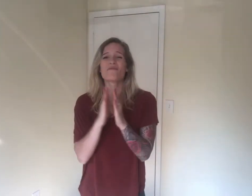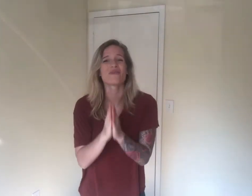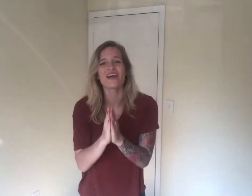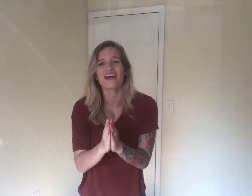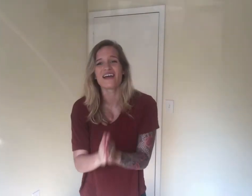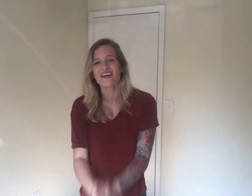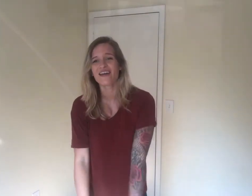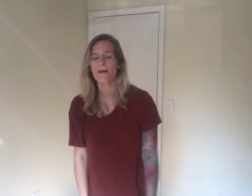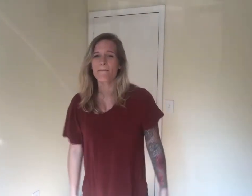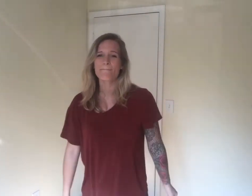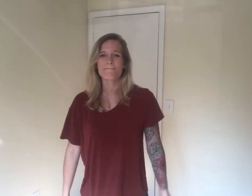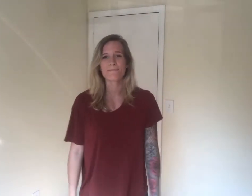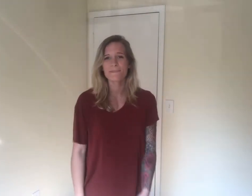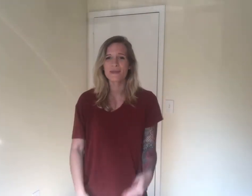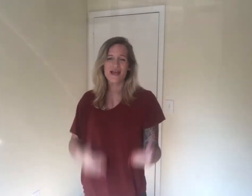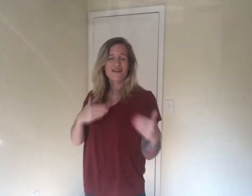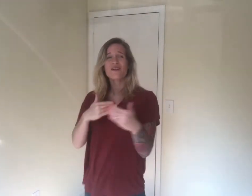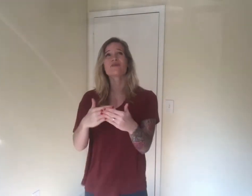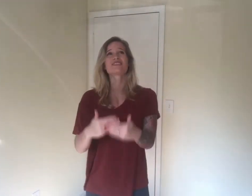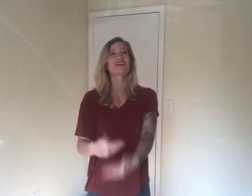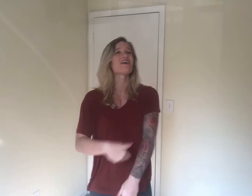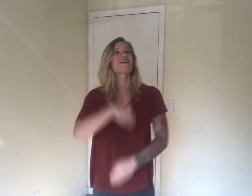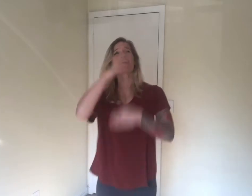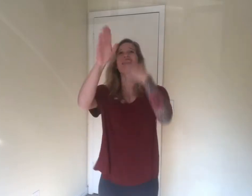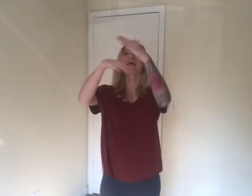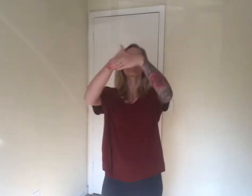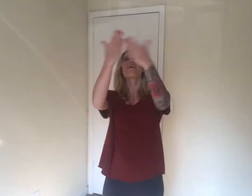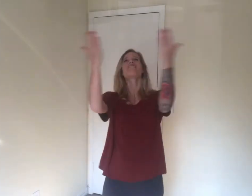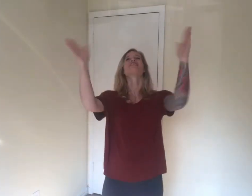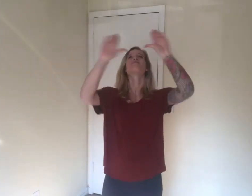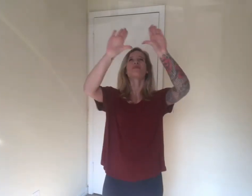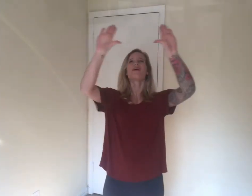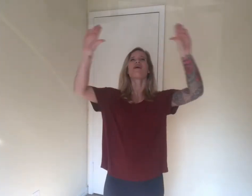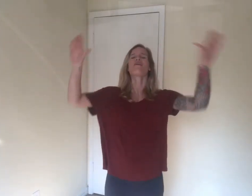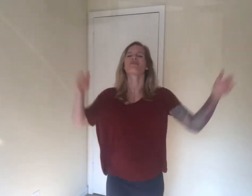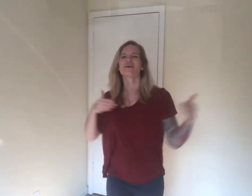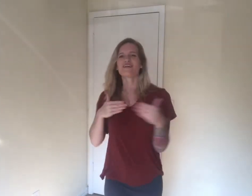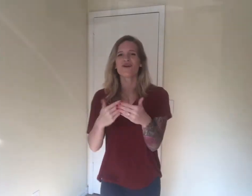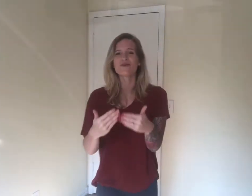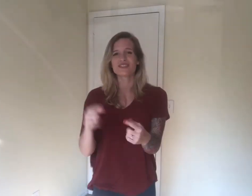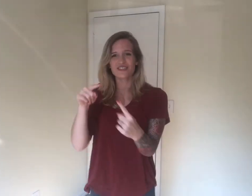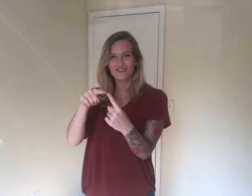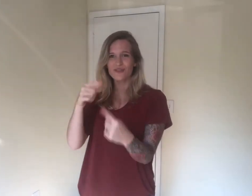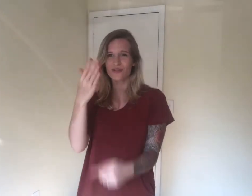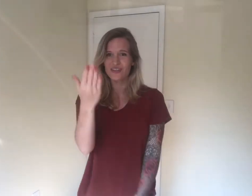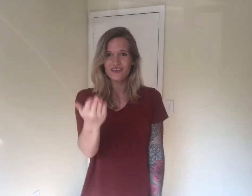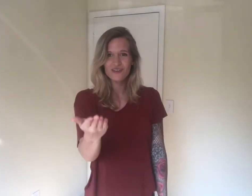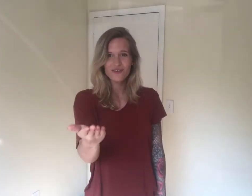pray Closer to heaven above and closer to you